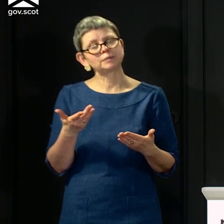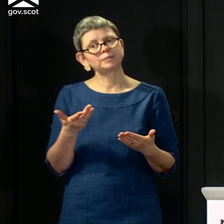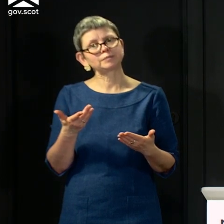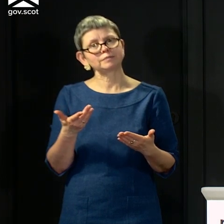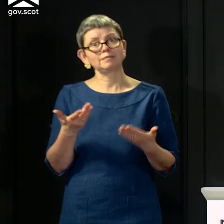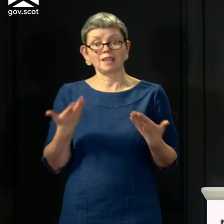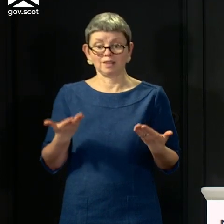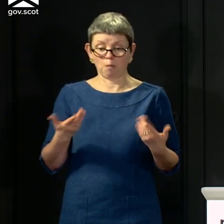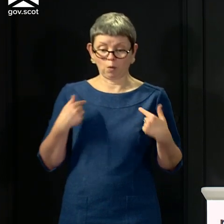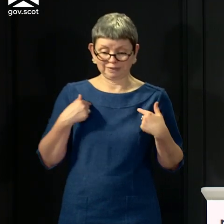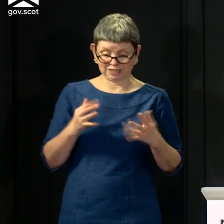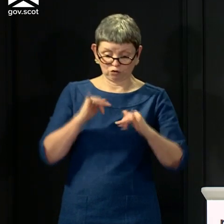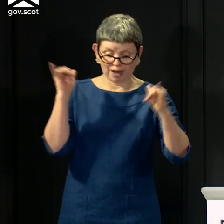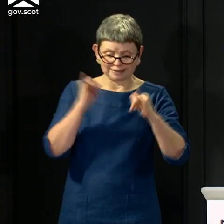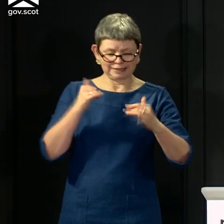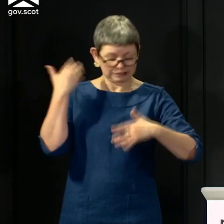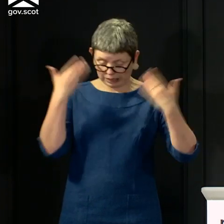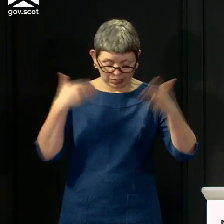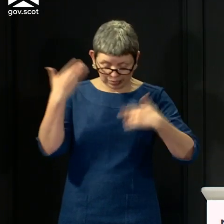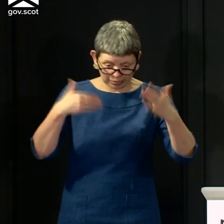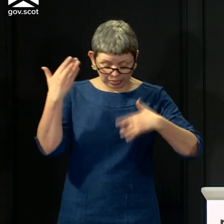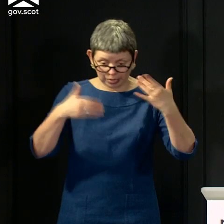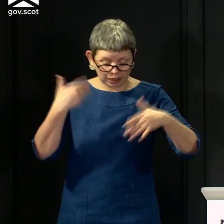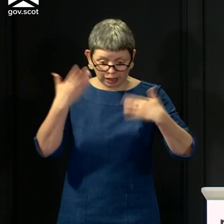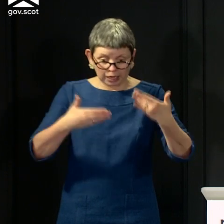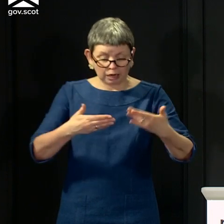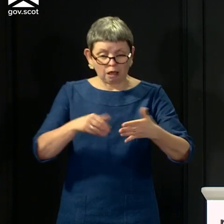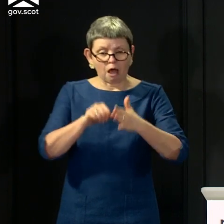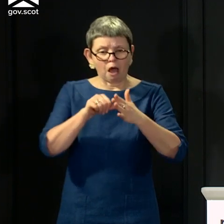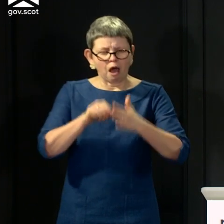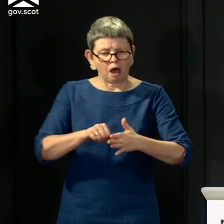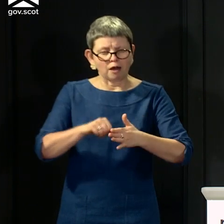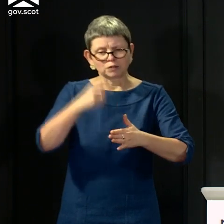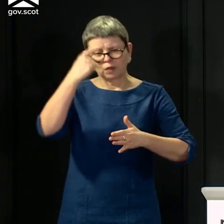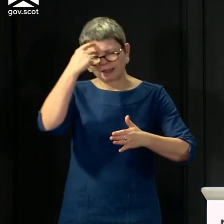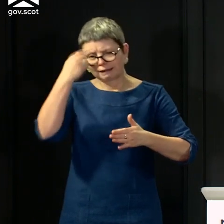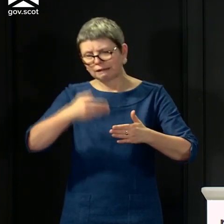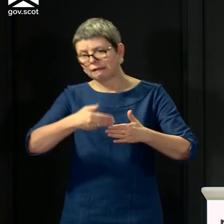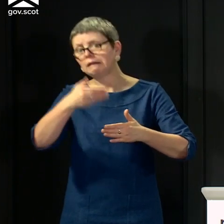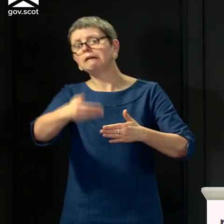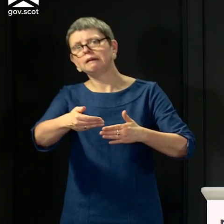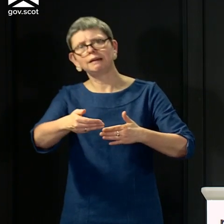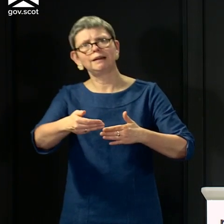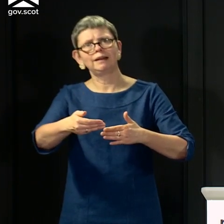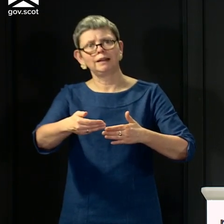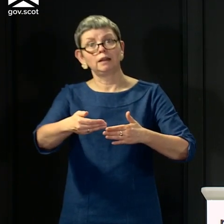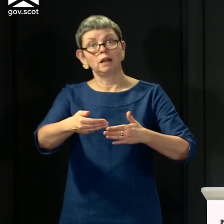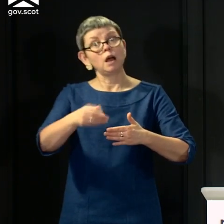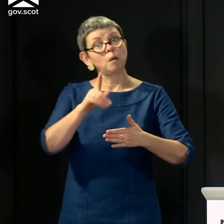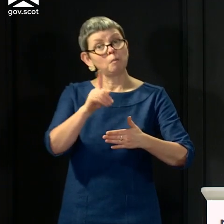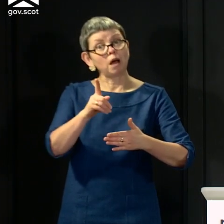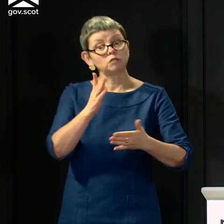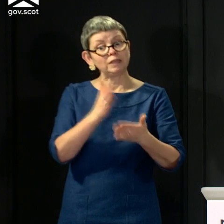midst of a crisis, to start talking about positive things to come out of this, we have an opportunity